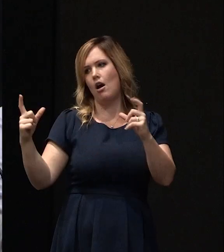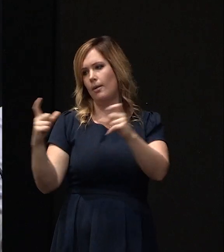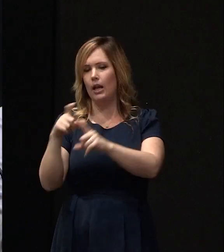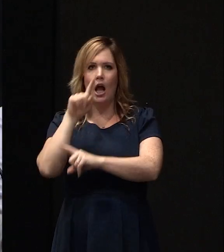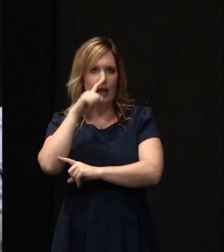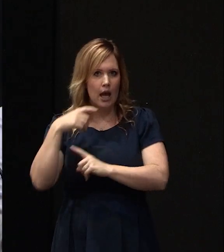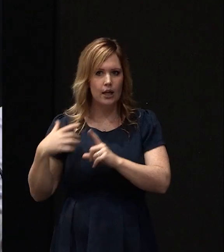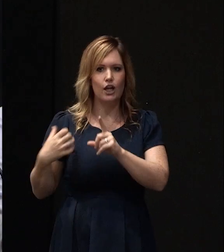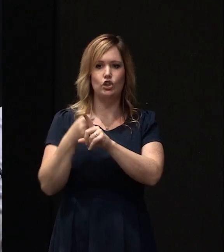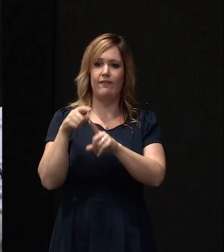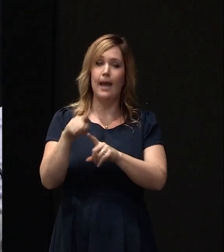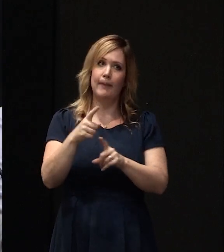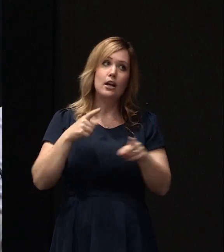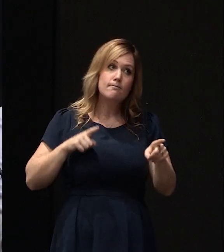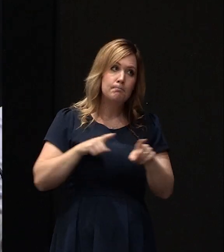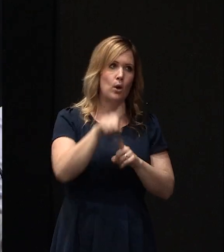manage that. But that is our intention.